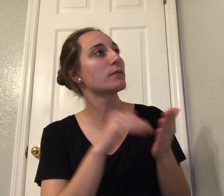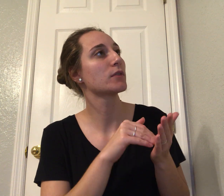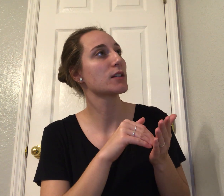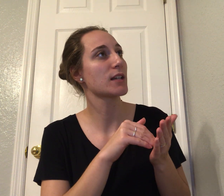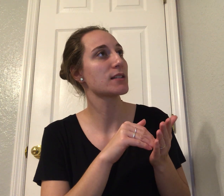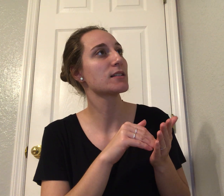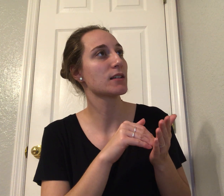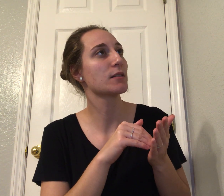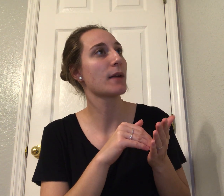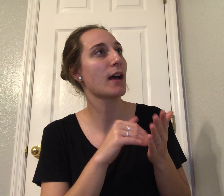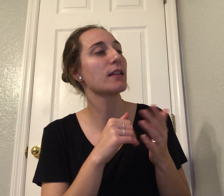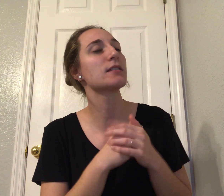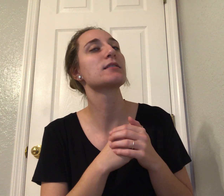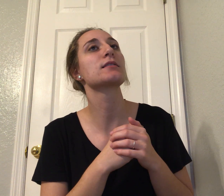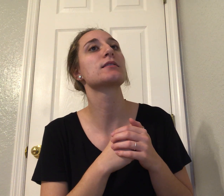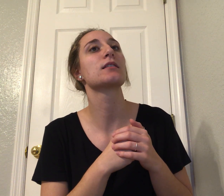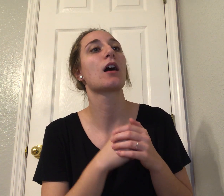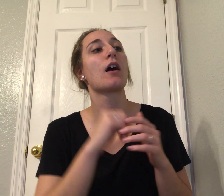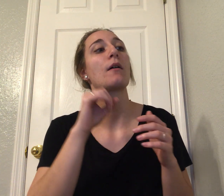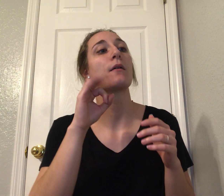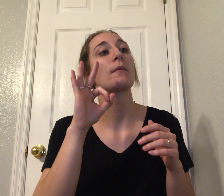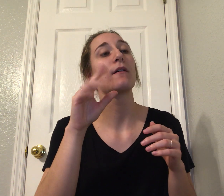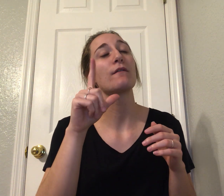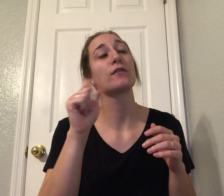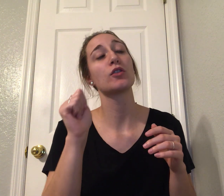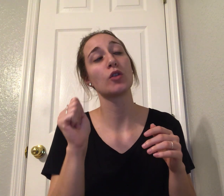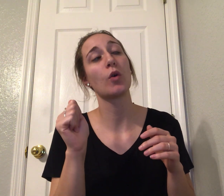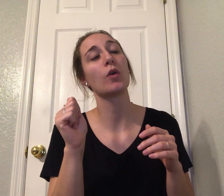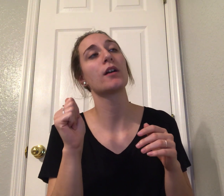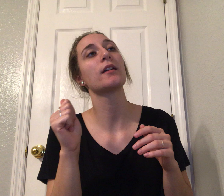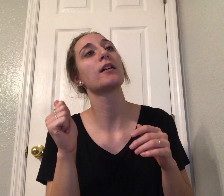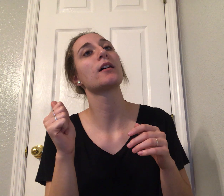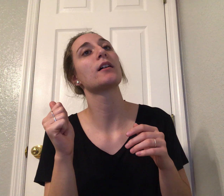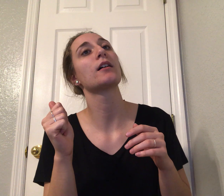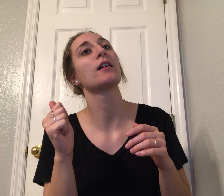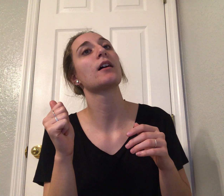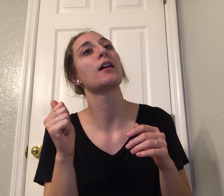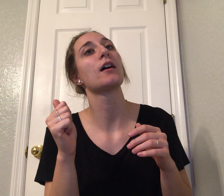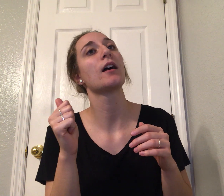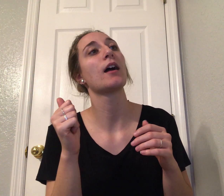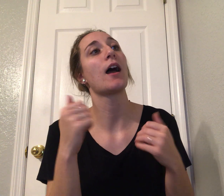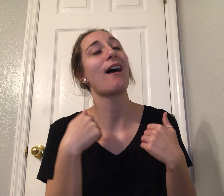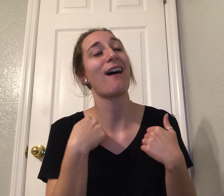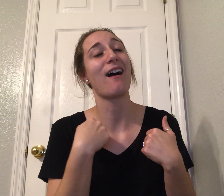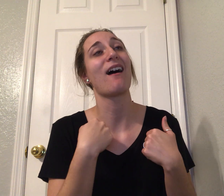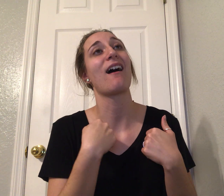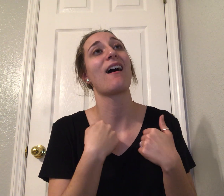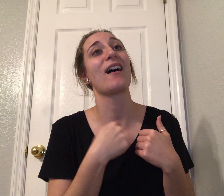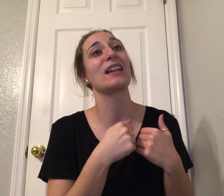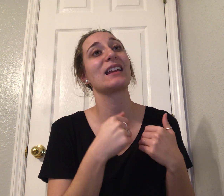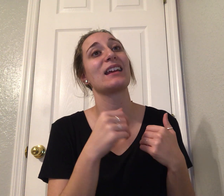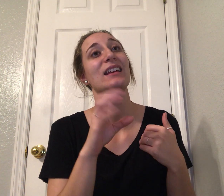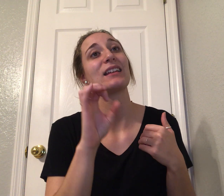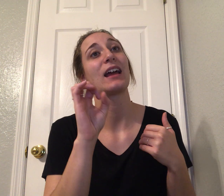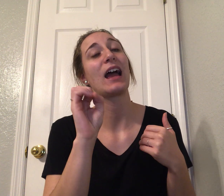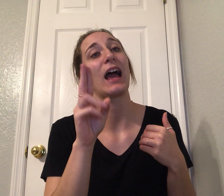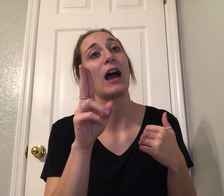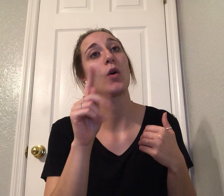narrow margin in a state that turned out to be outcome determinative in the electoral college. That is a lot of random